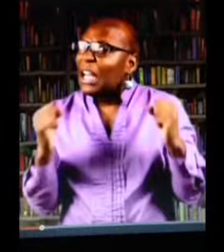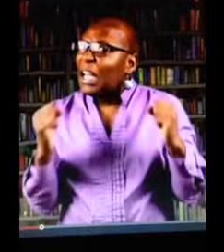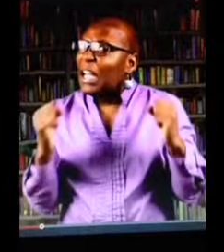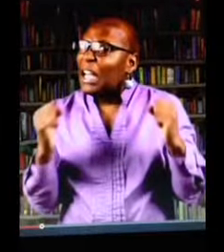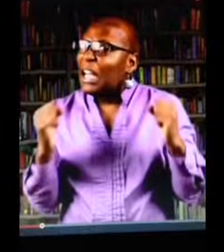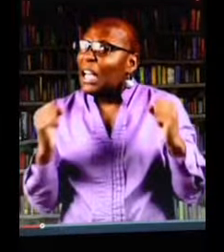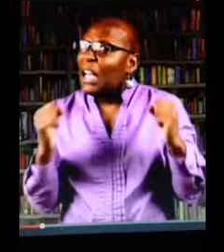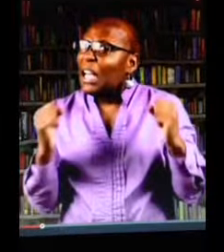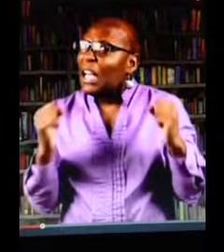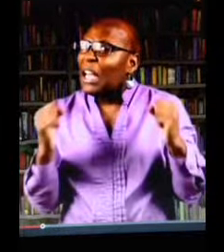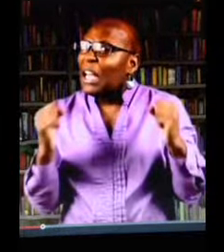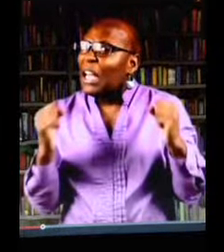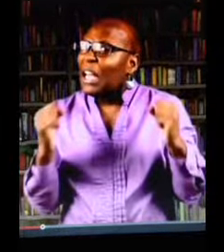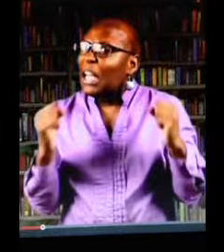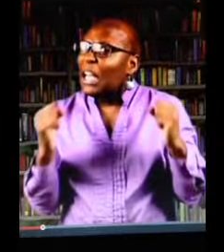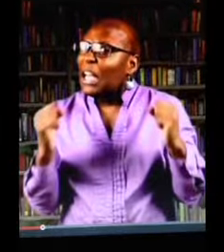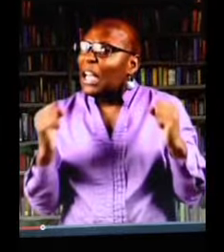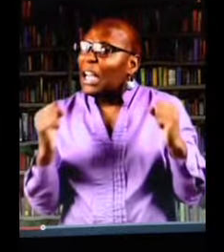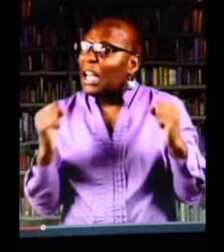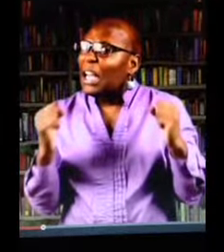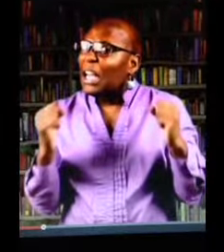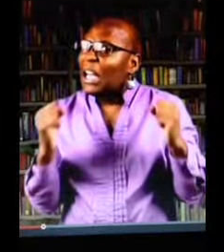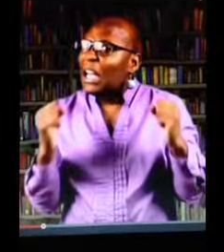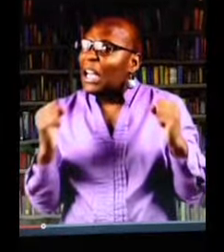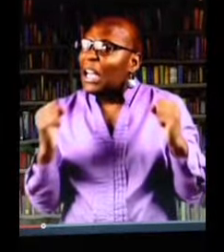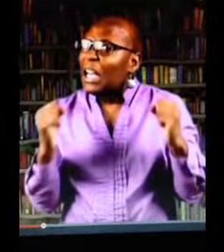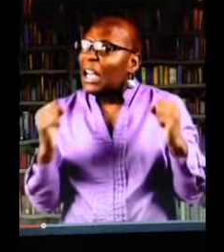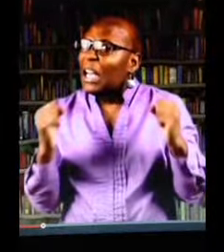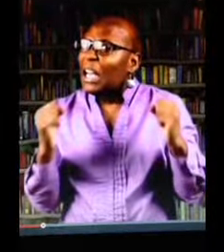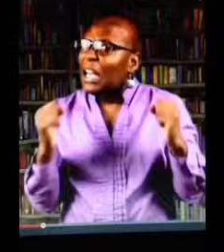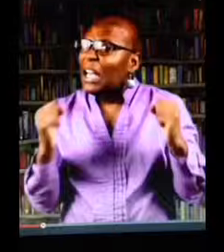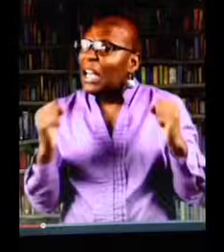And that is how we knew it was going to be a long, cold winter.